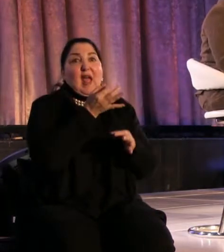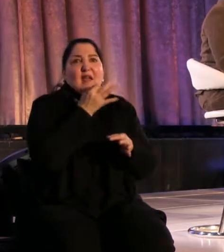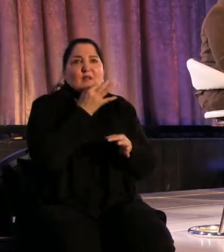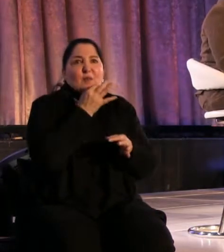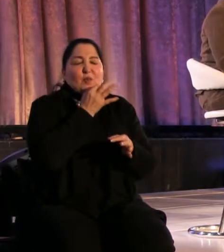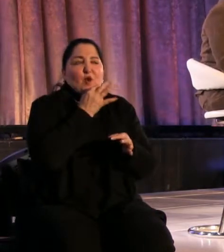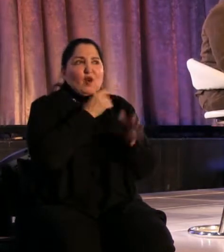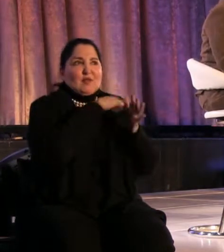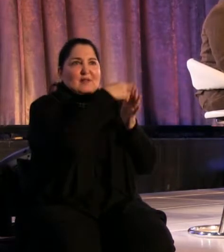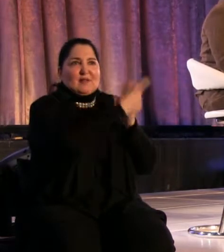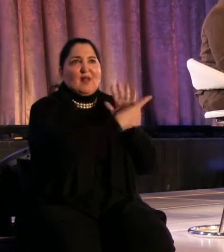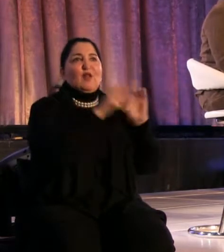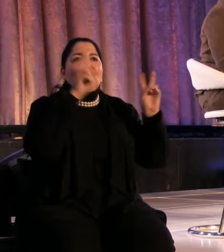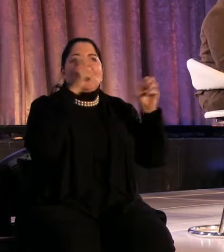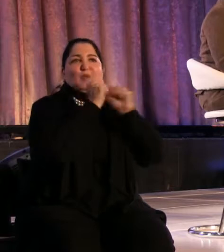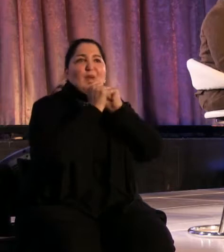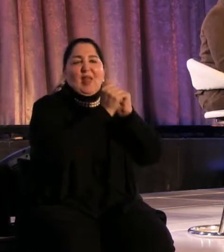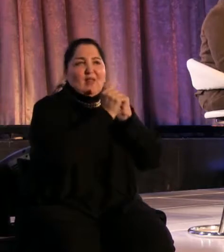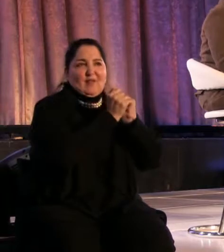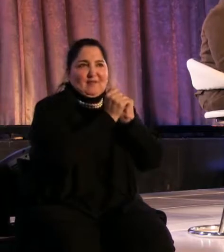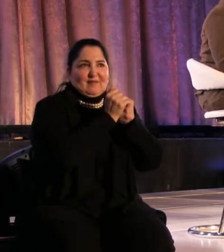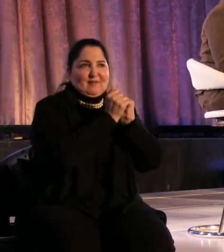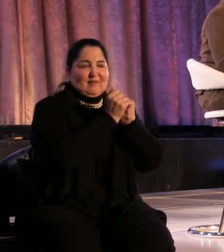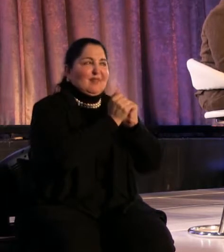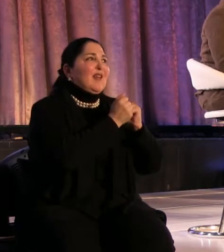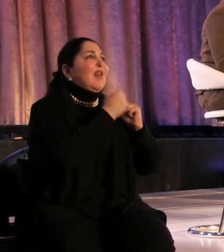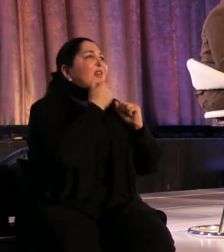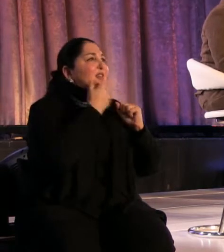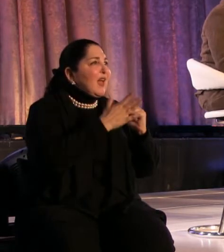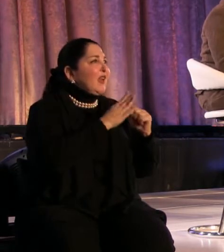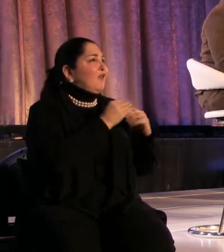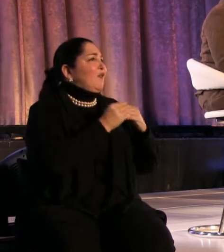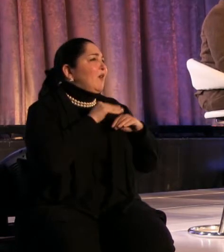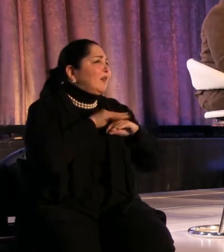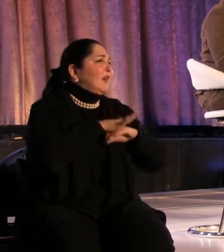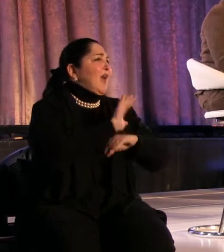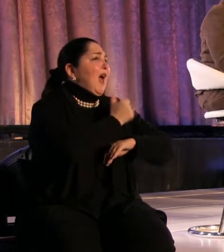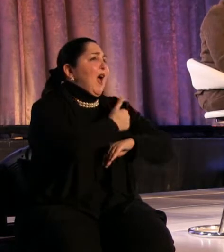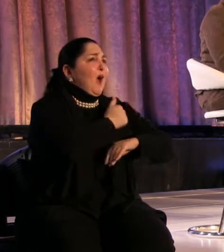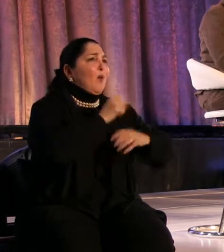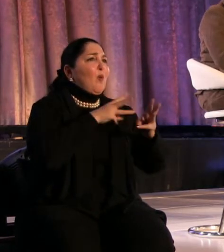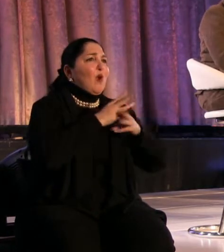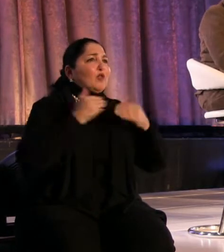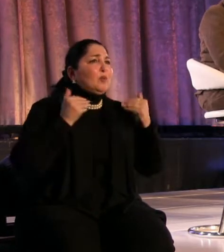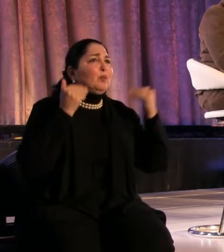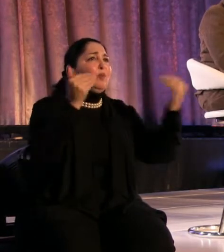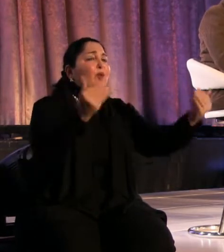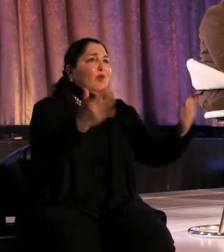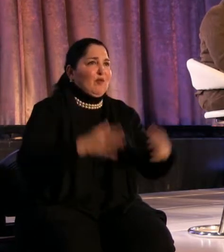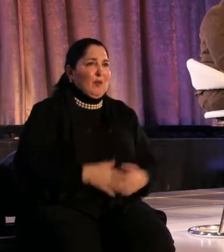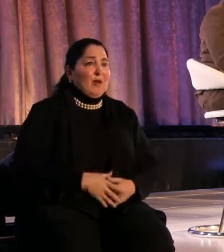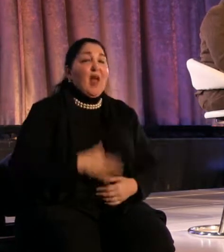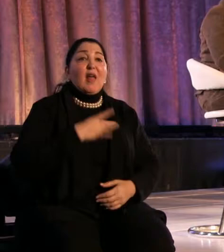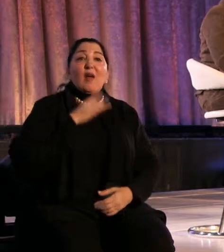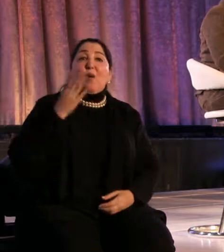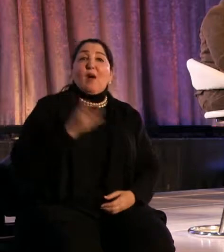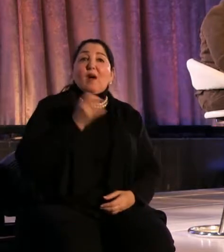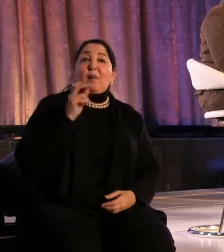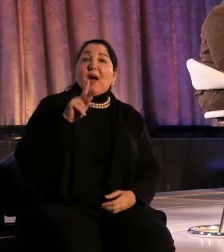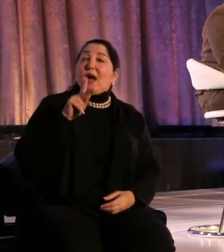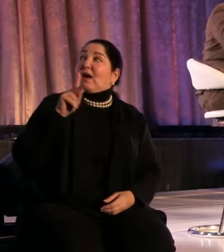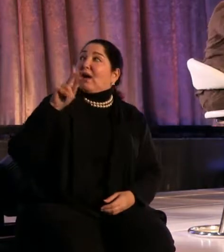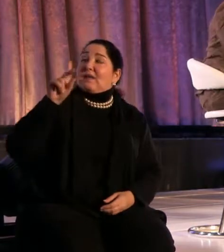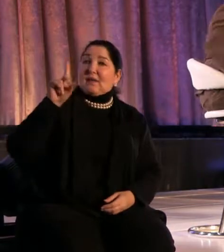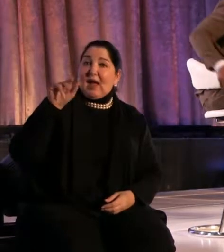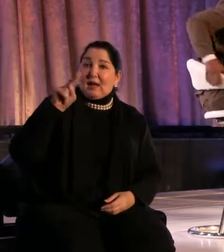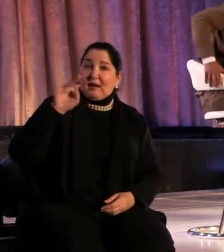togetherness, in bringing people together. Thank you for moving our world forward. I'd like to welcome back Daniel and Rachel to the